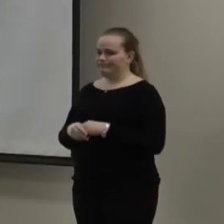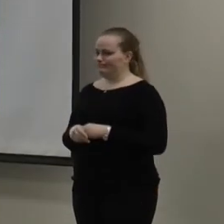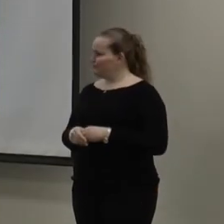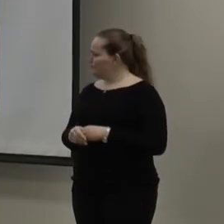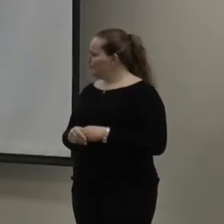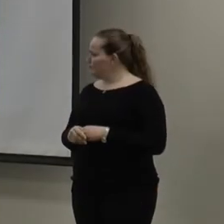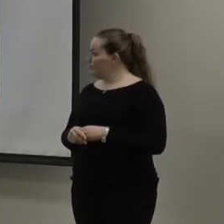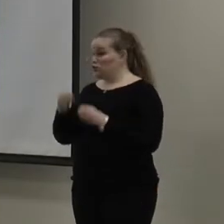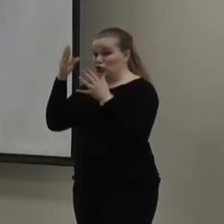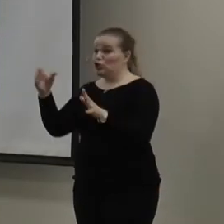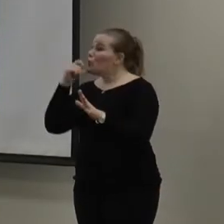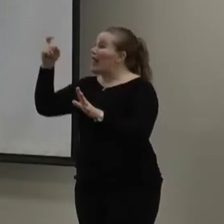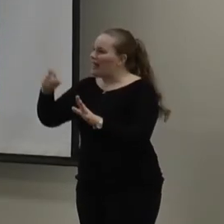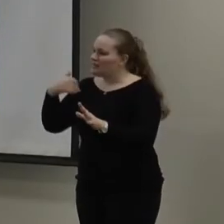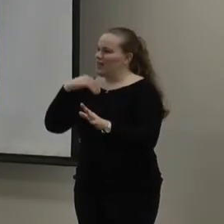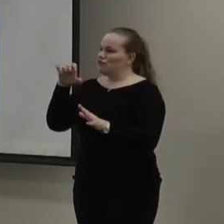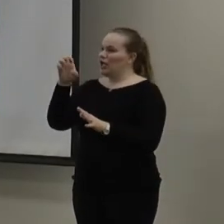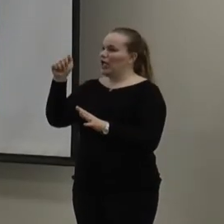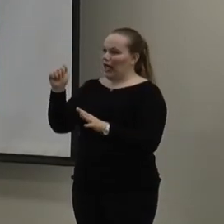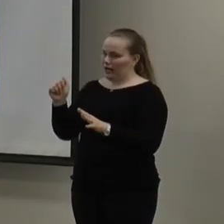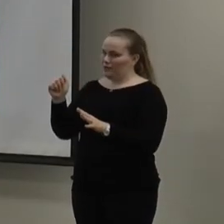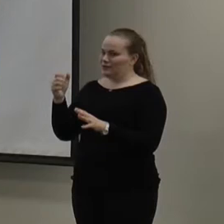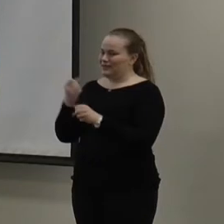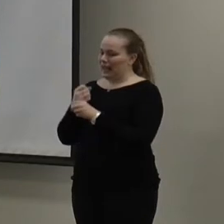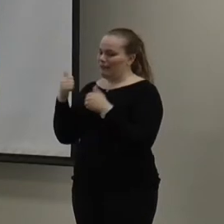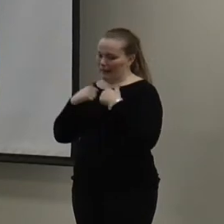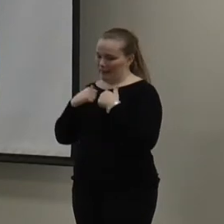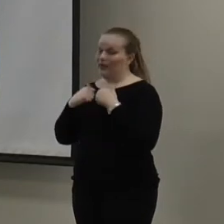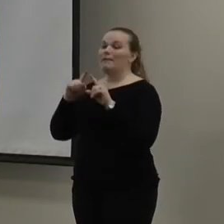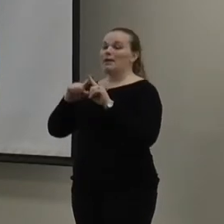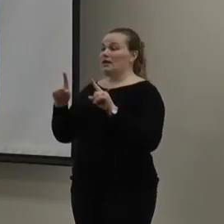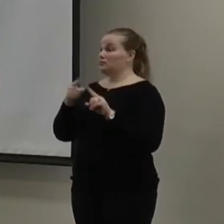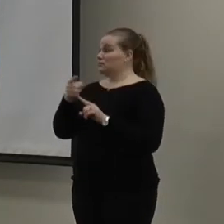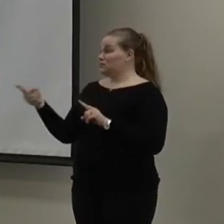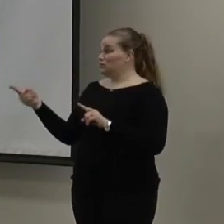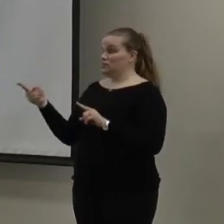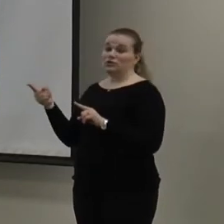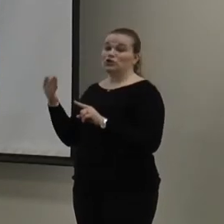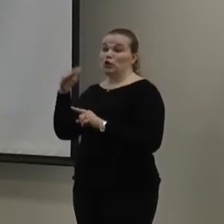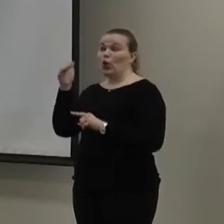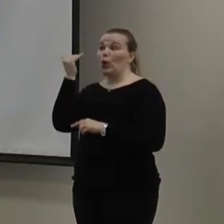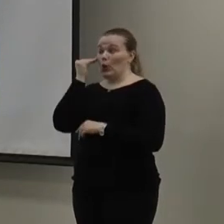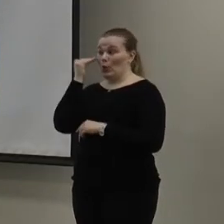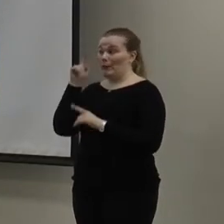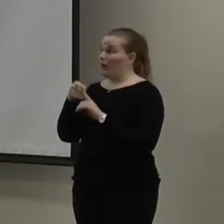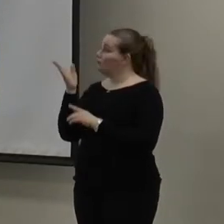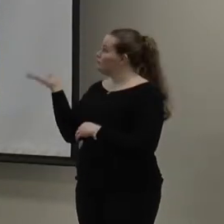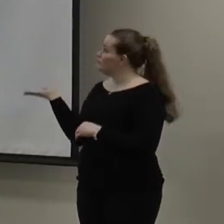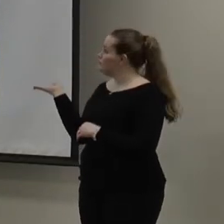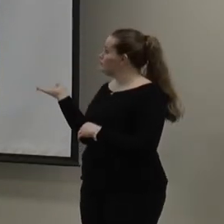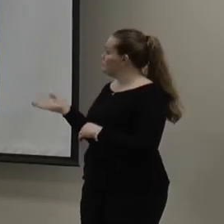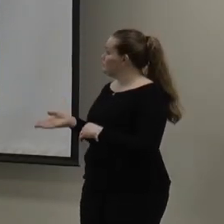Okay. Well, just so you know, you don't have to have JEA to be able to check out a backpack. But then you guys are fully well aware of...